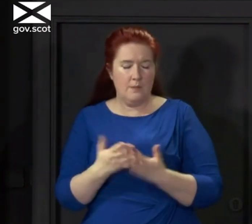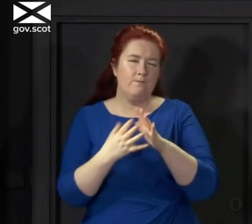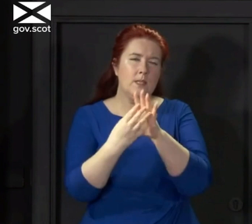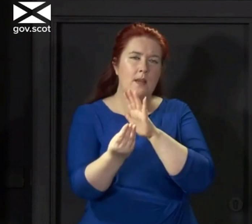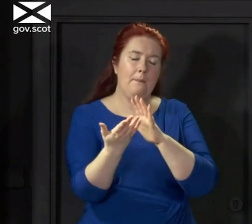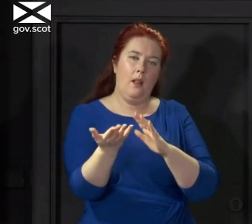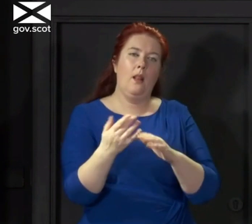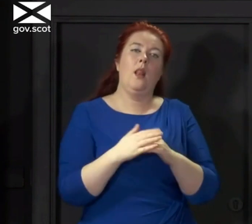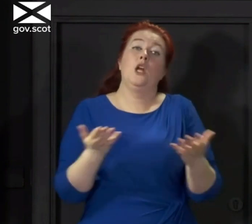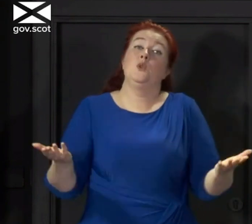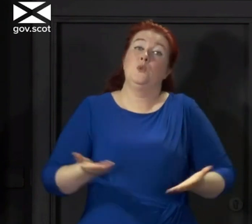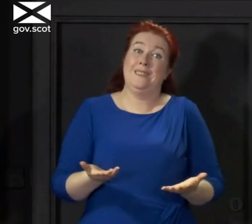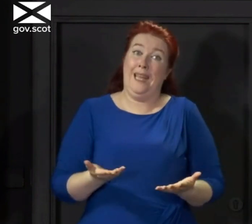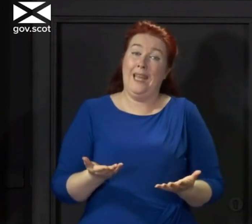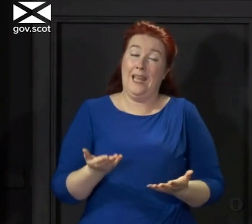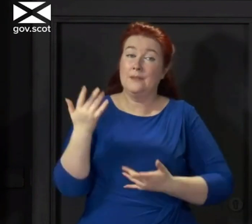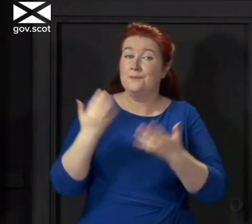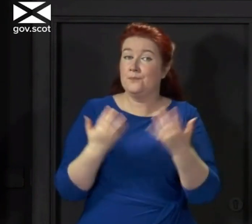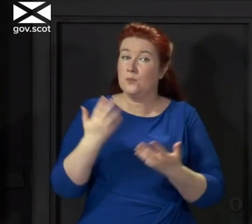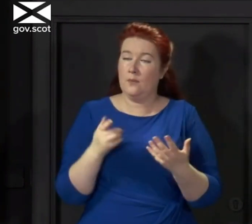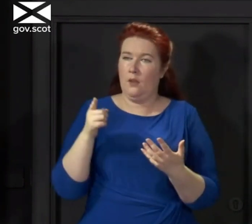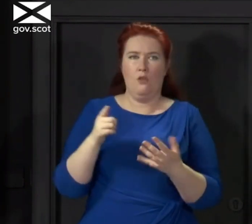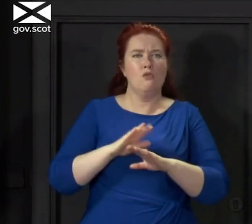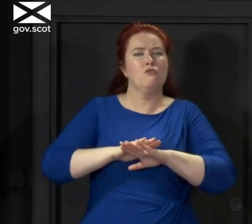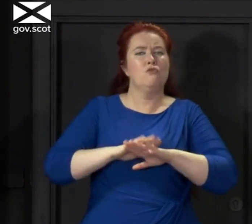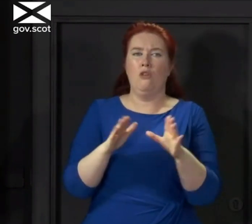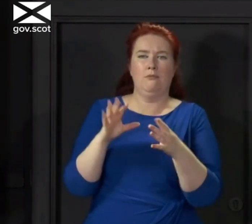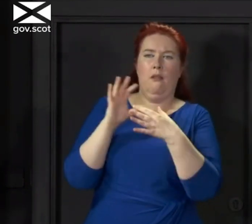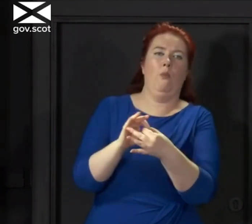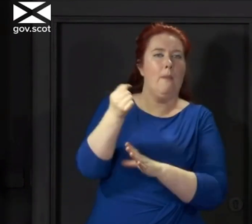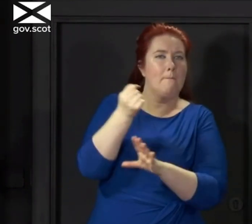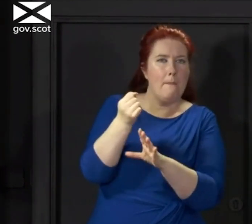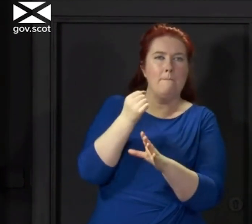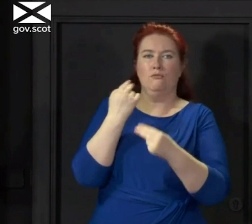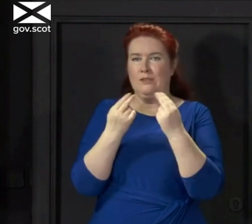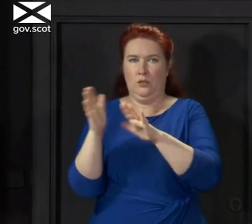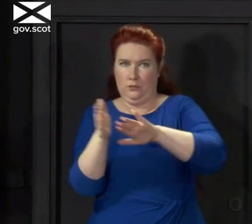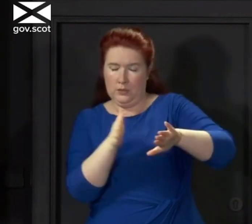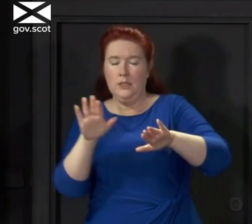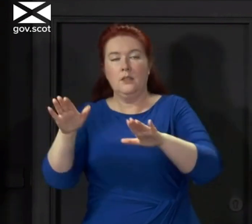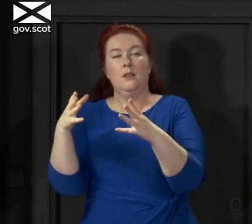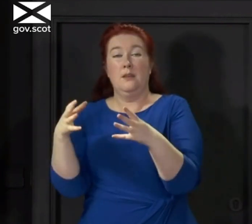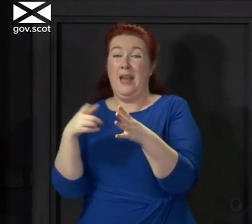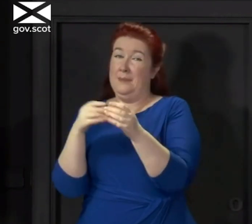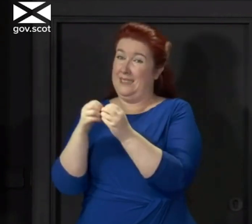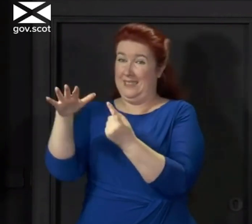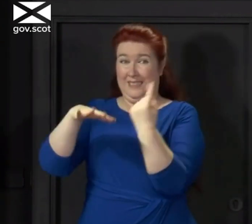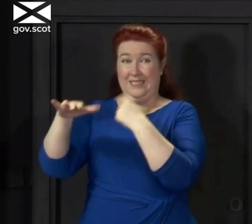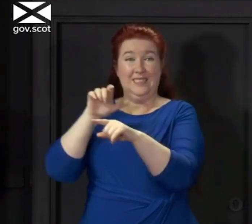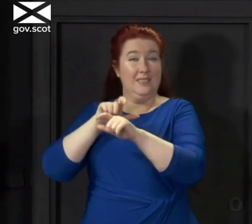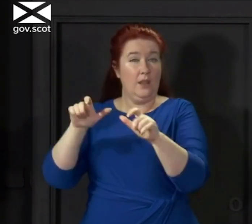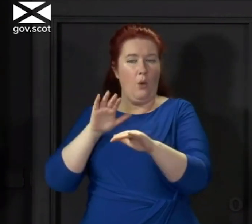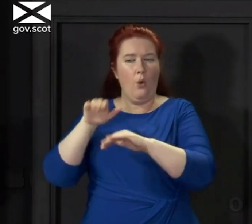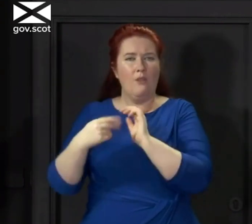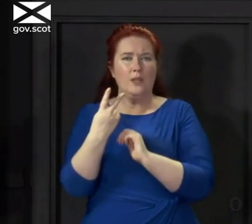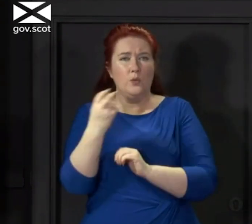as of today, the figure for that non-hospitality-related case number remains in Aberdeen over 20